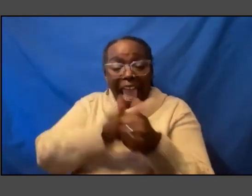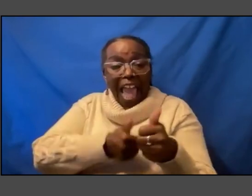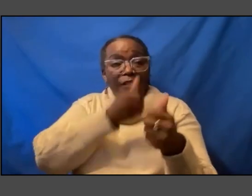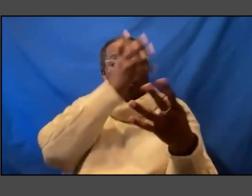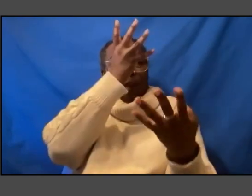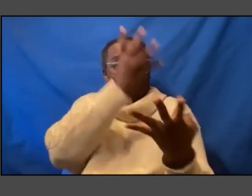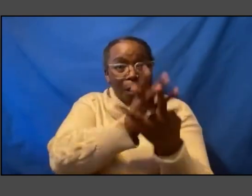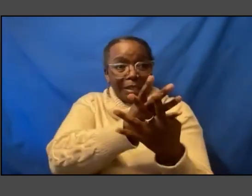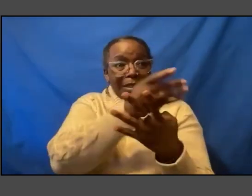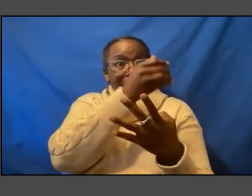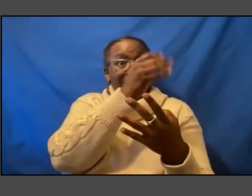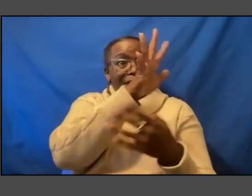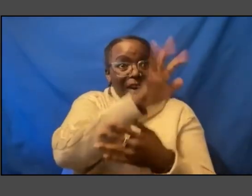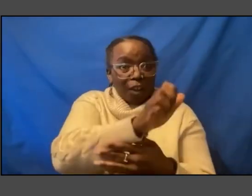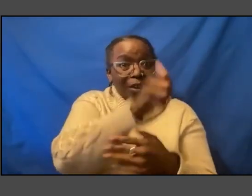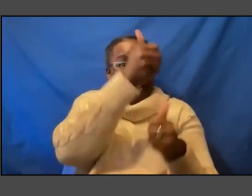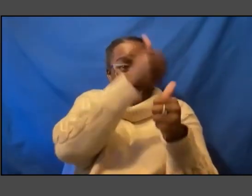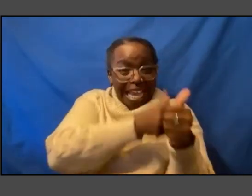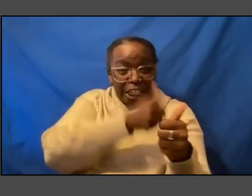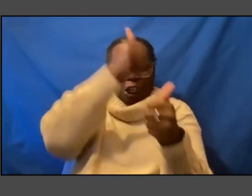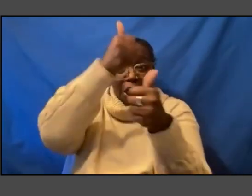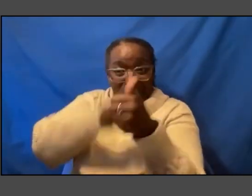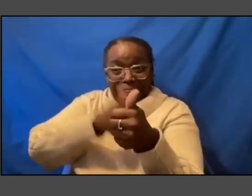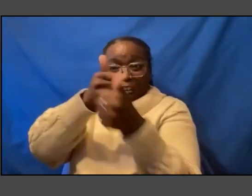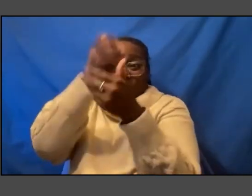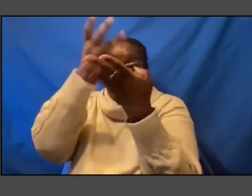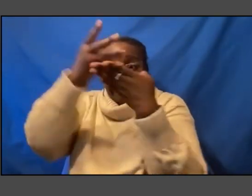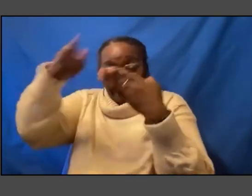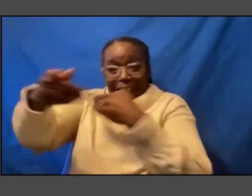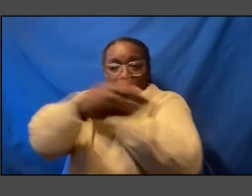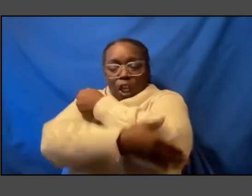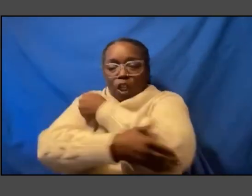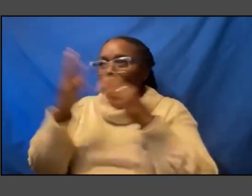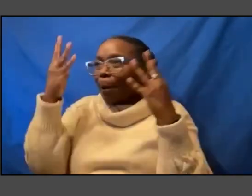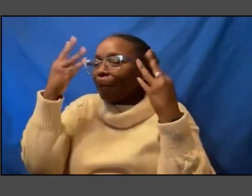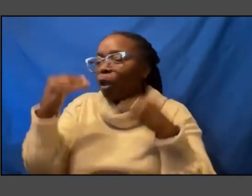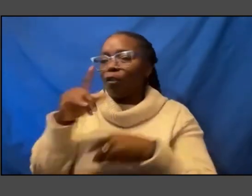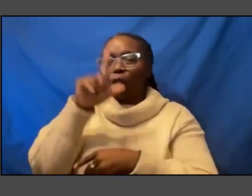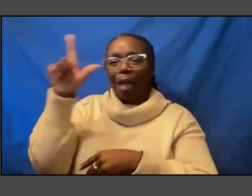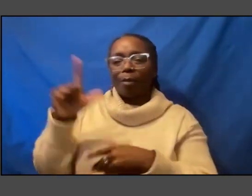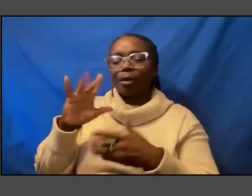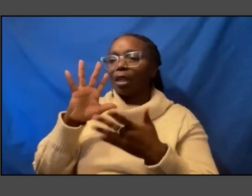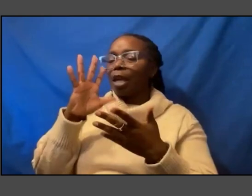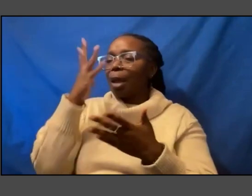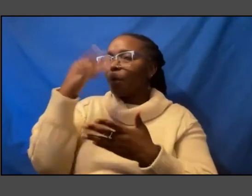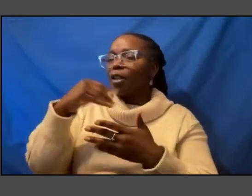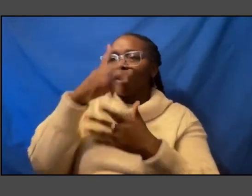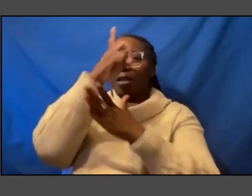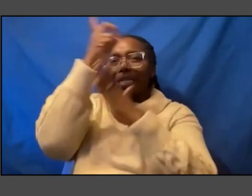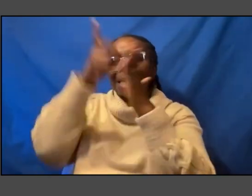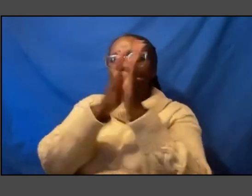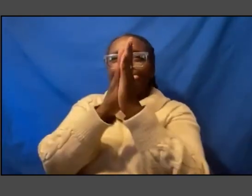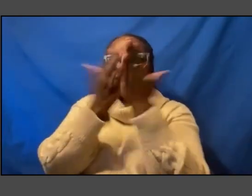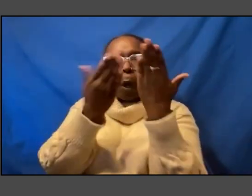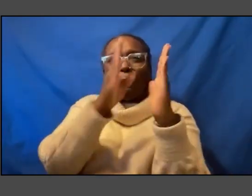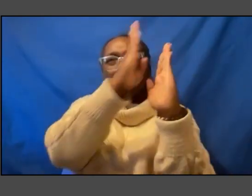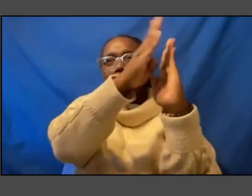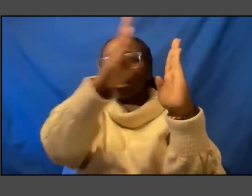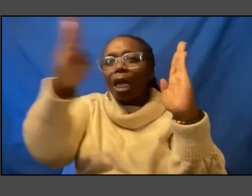this country beautiful libraries in beautifully designed bookcases that curve in such a way that even if there's